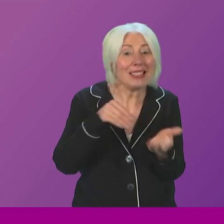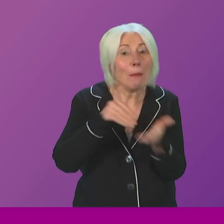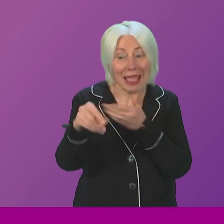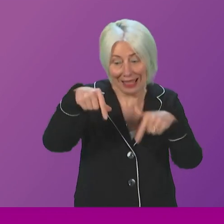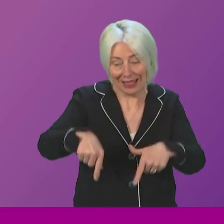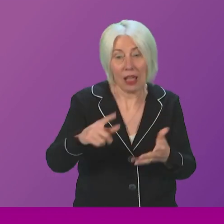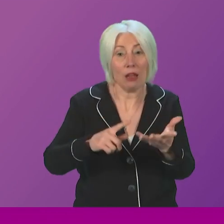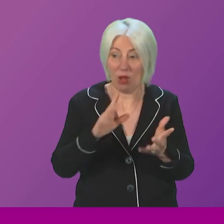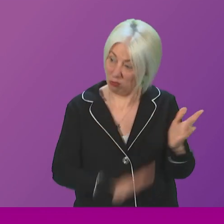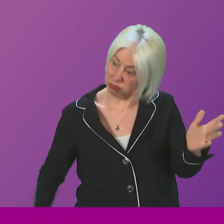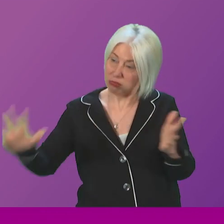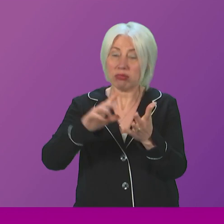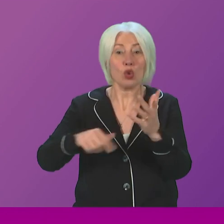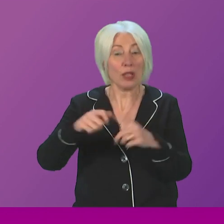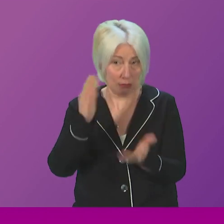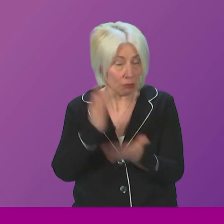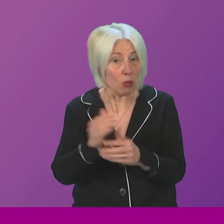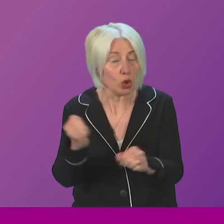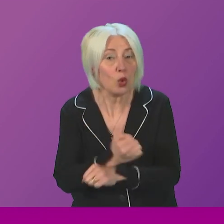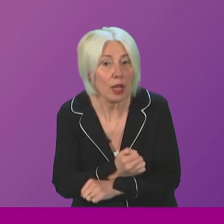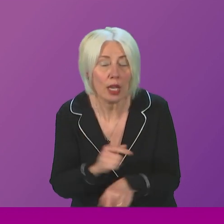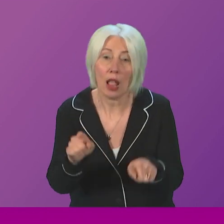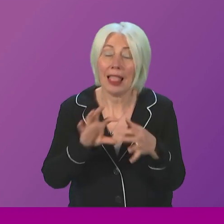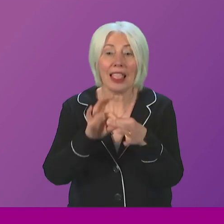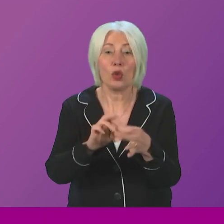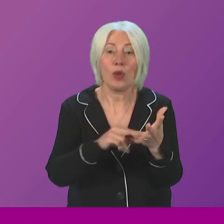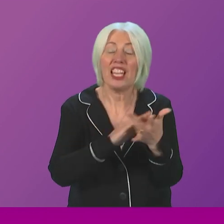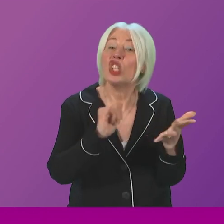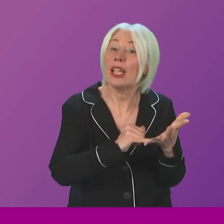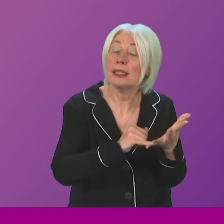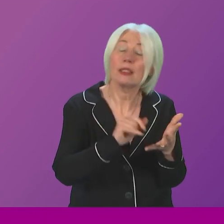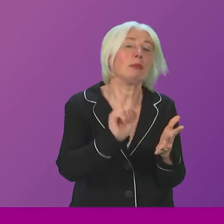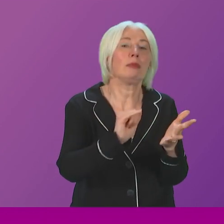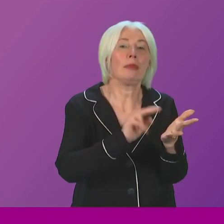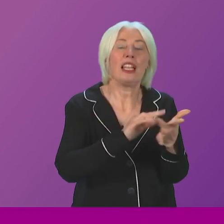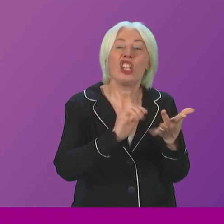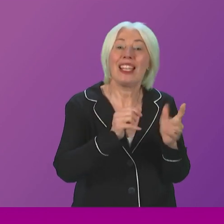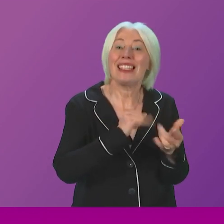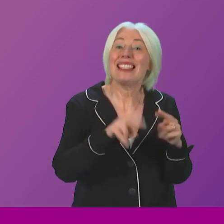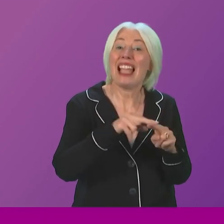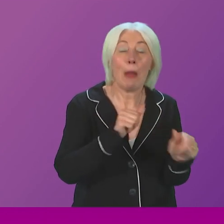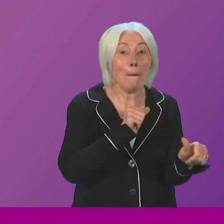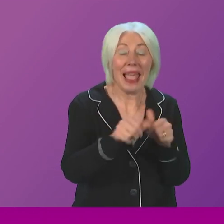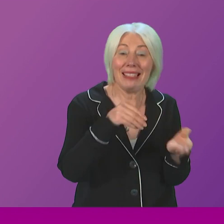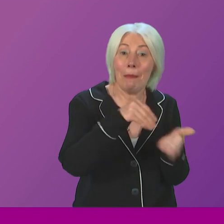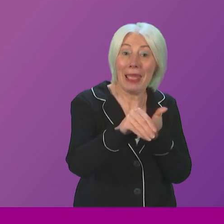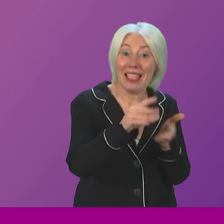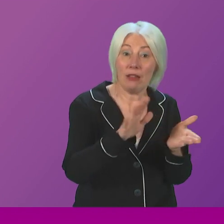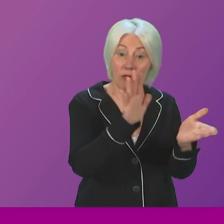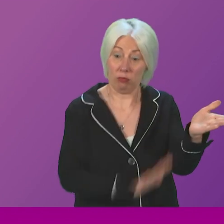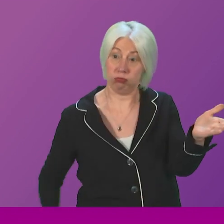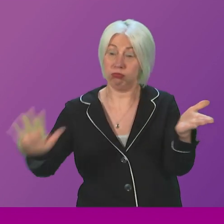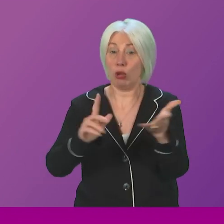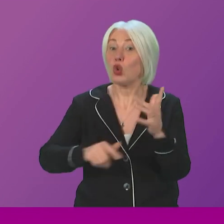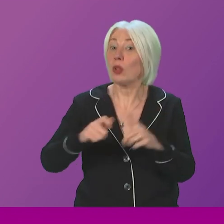example, and we are doing that in relation to the NHS, where our NHS staff are the best paid anywhere in the UK. So that helps to hopefully